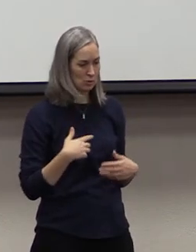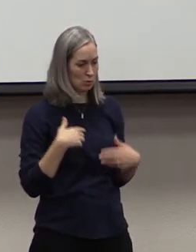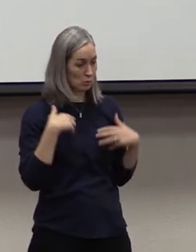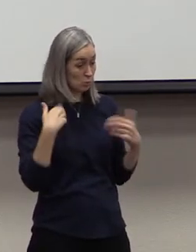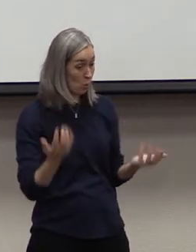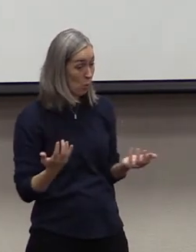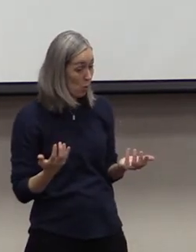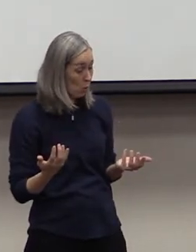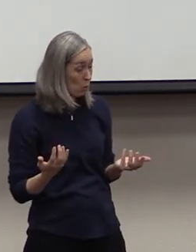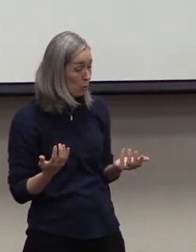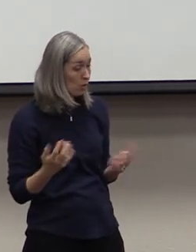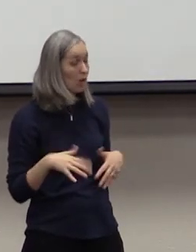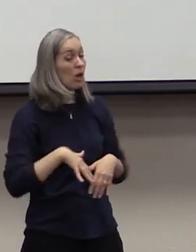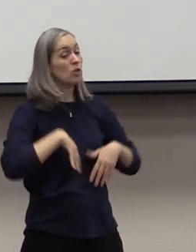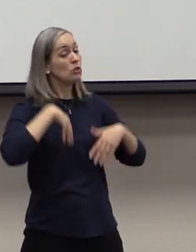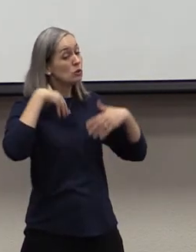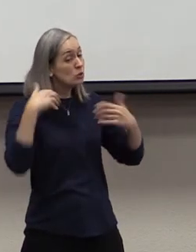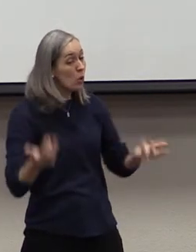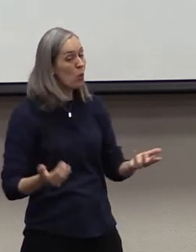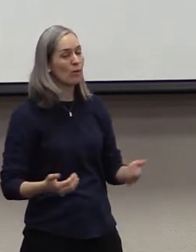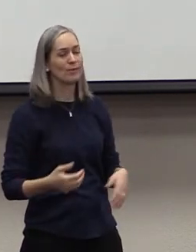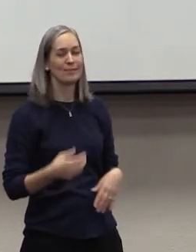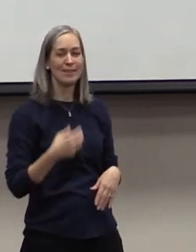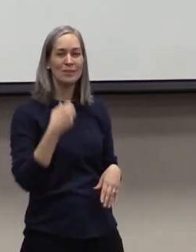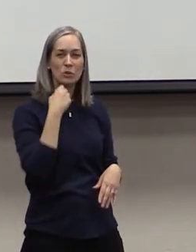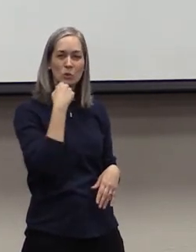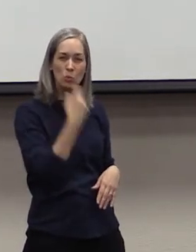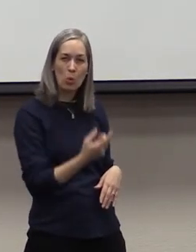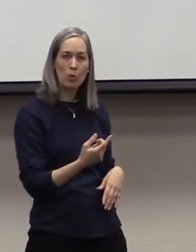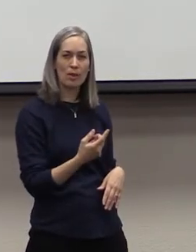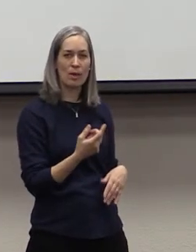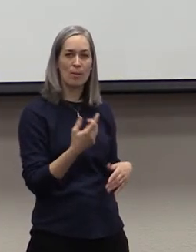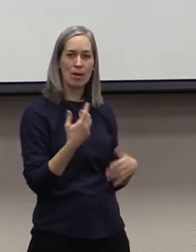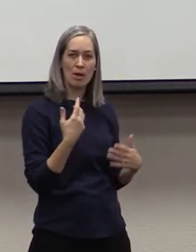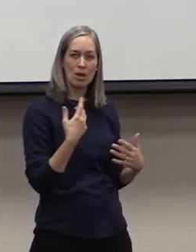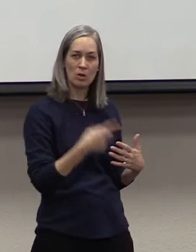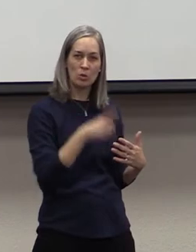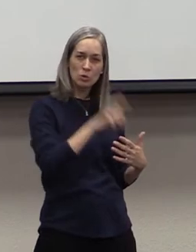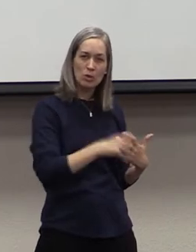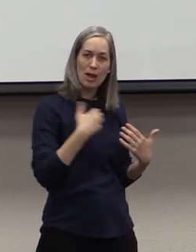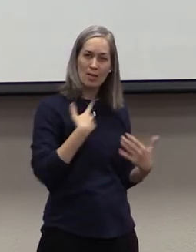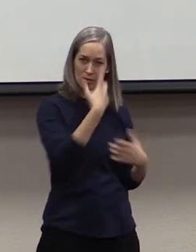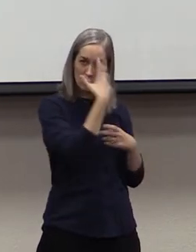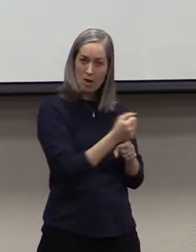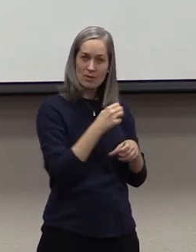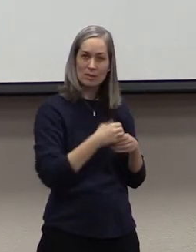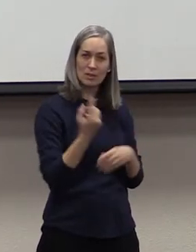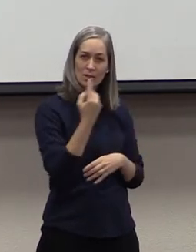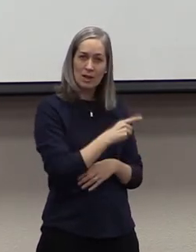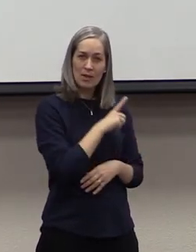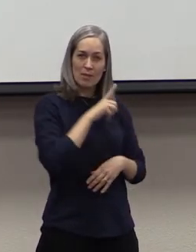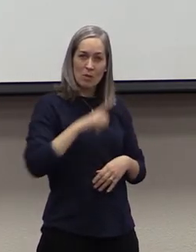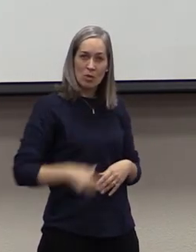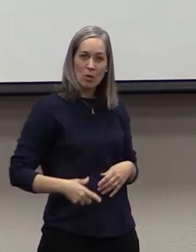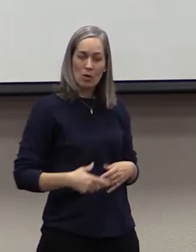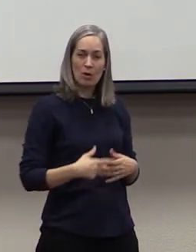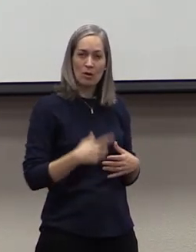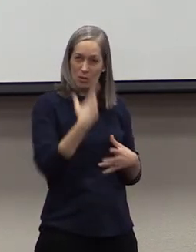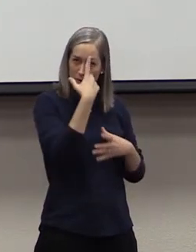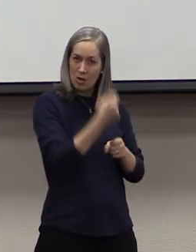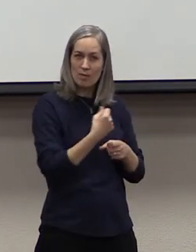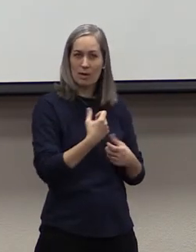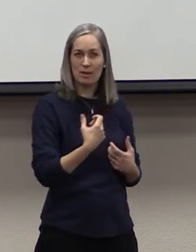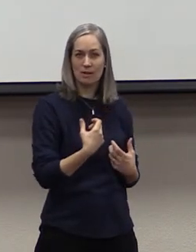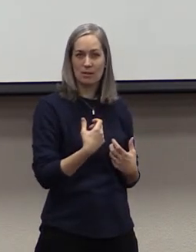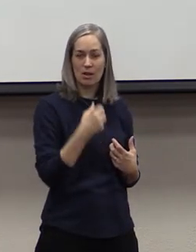two words, so then, he's told them the confidence that they've had in this. But this confidence is not